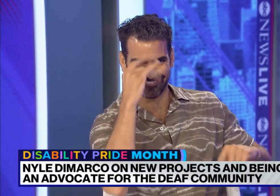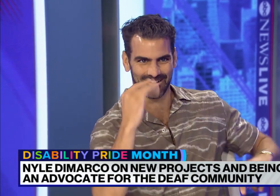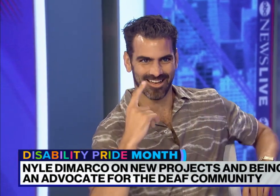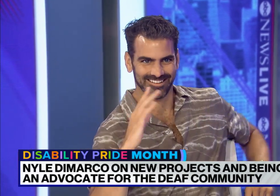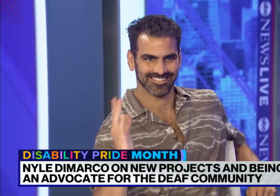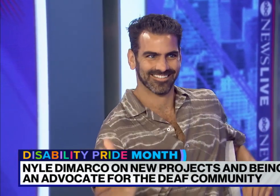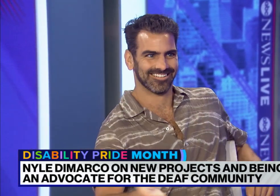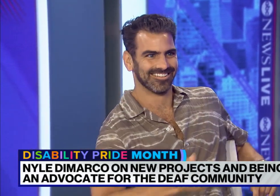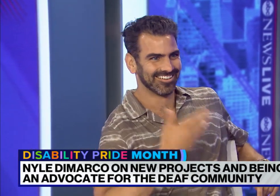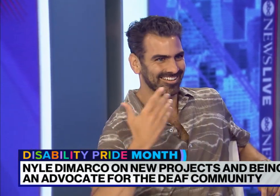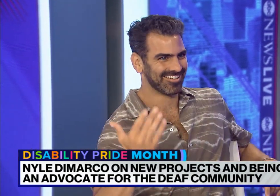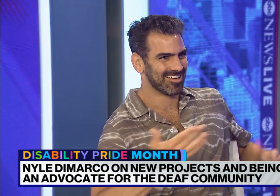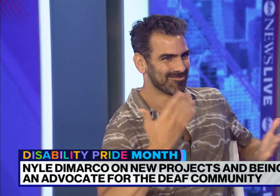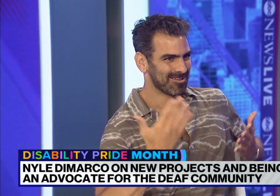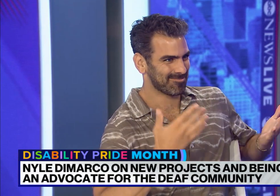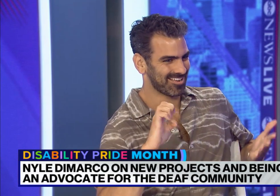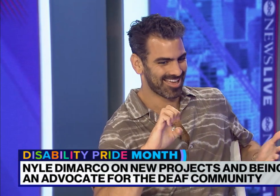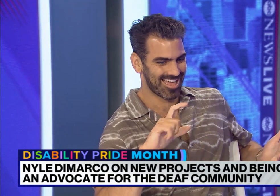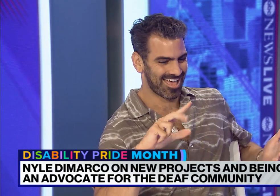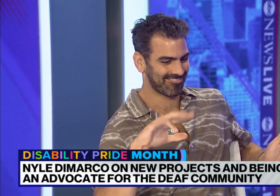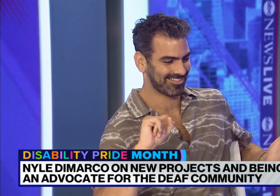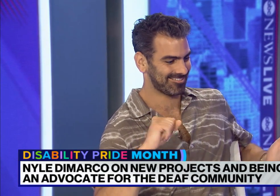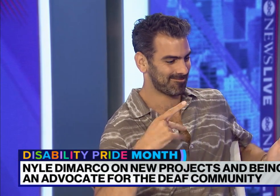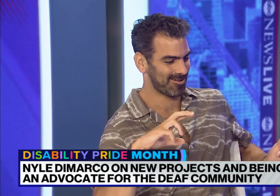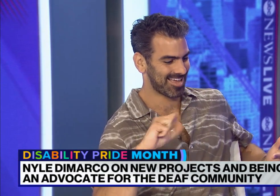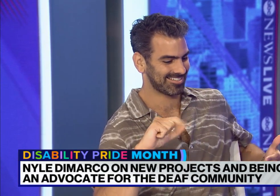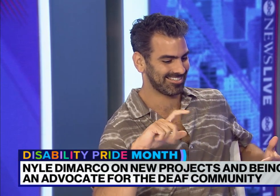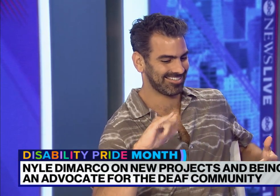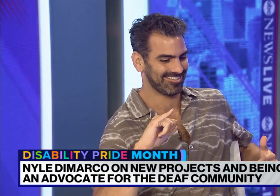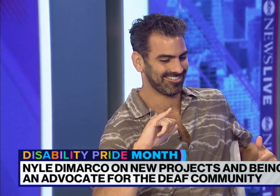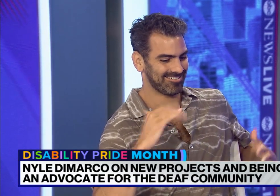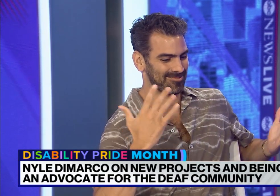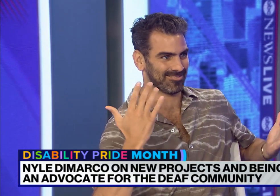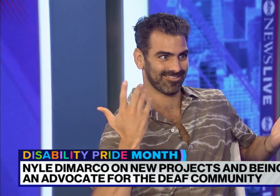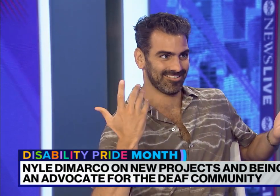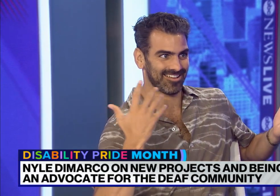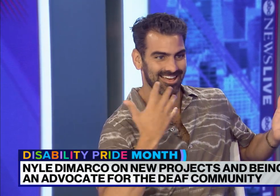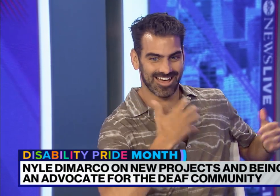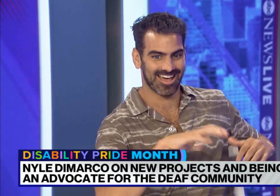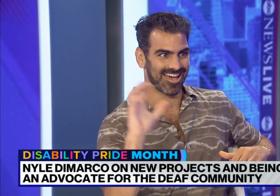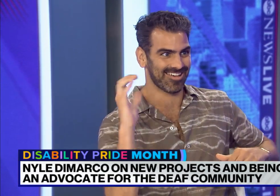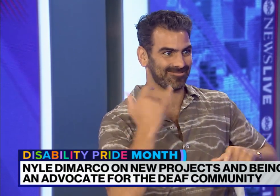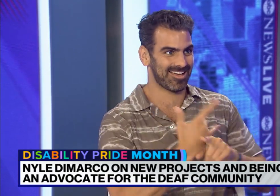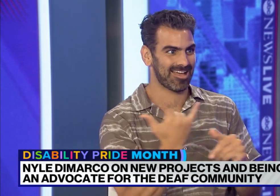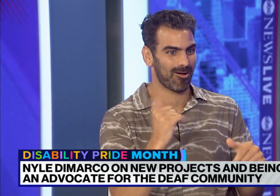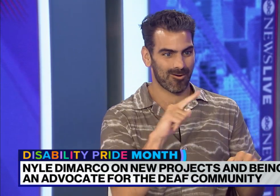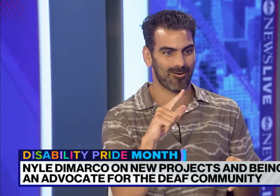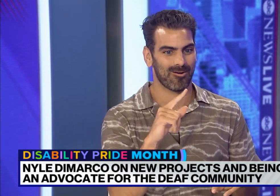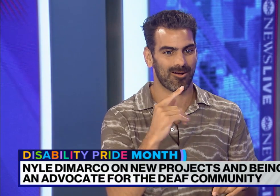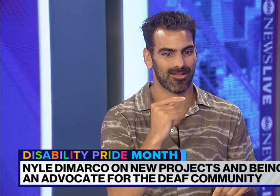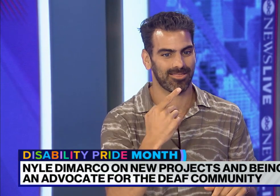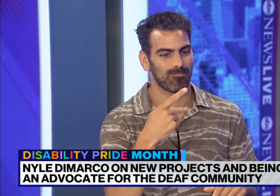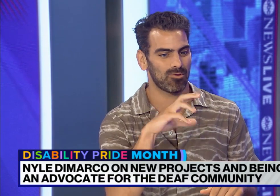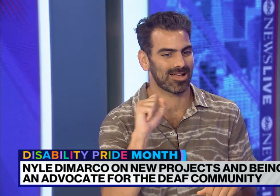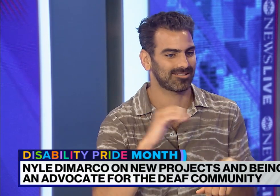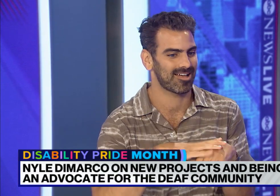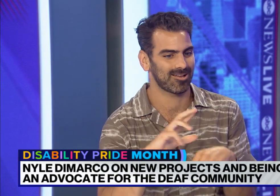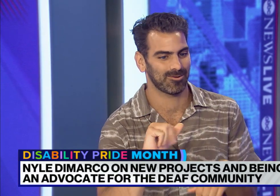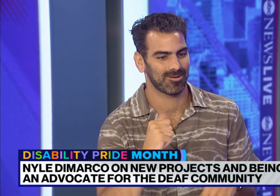Agents are watching. Ooh, maybe Elvis. Ooh. I'd have to say Elvis Presley. Yeah. I mean, he's, you know,